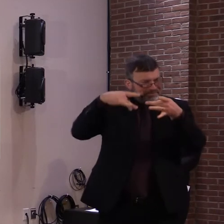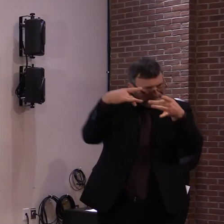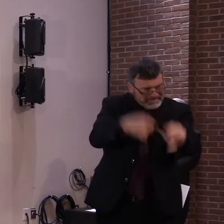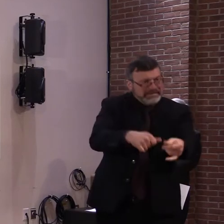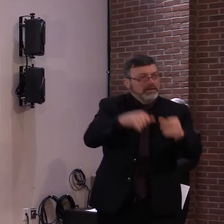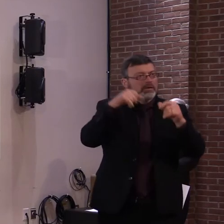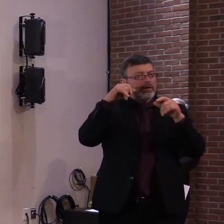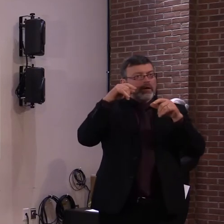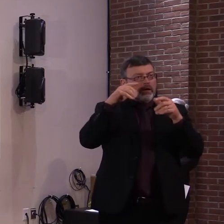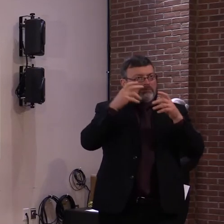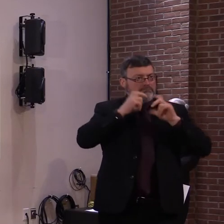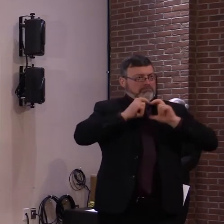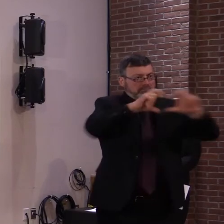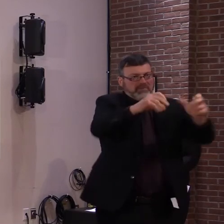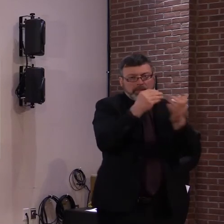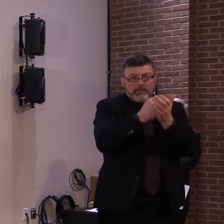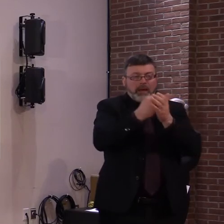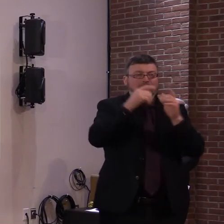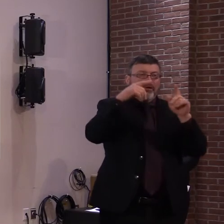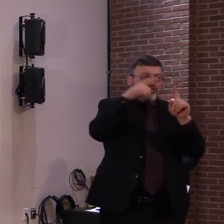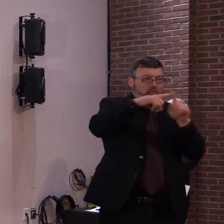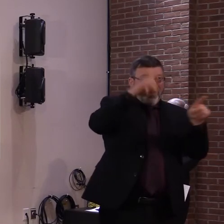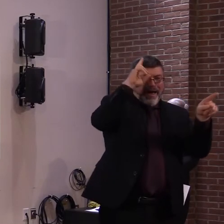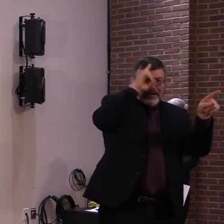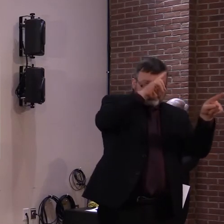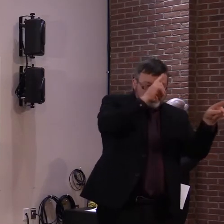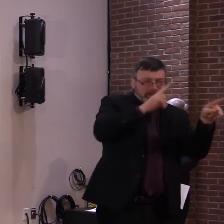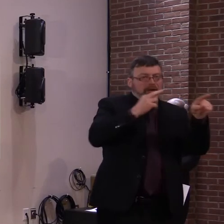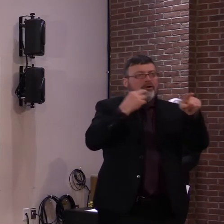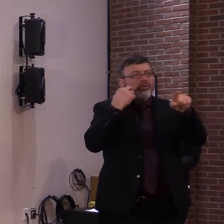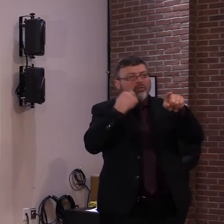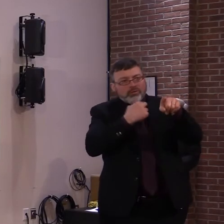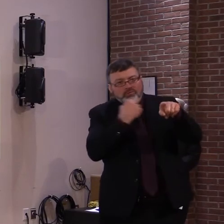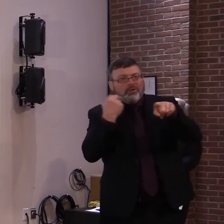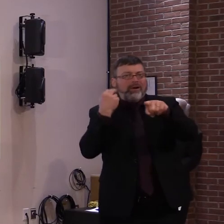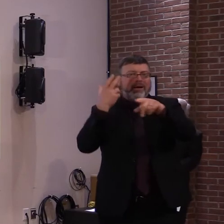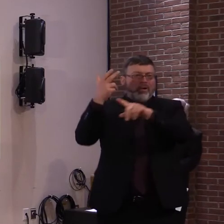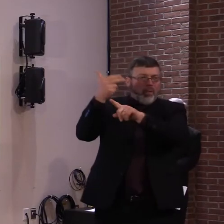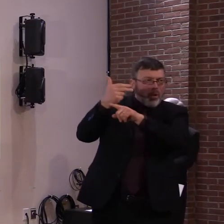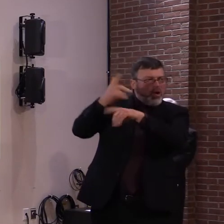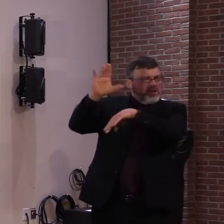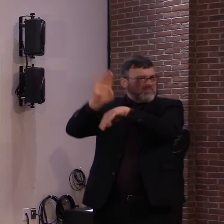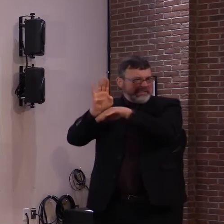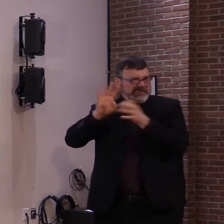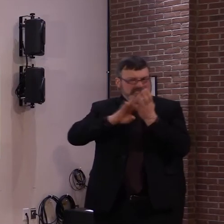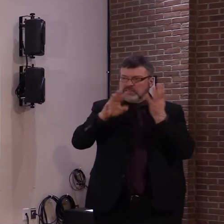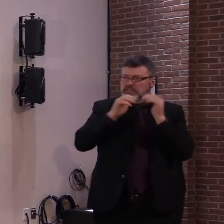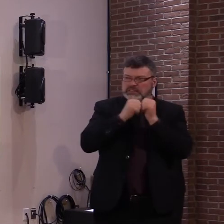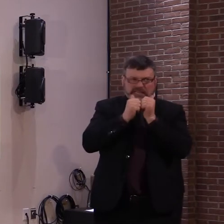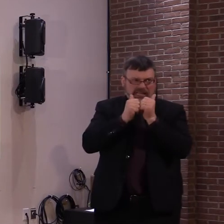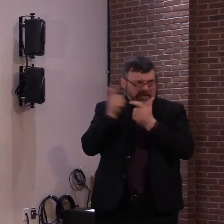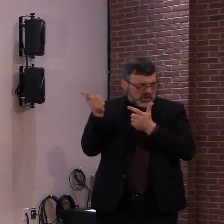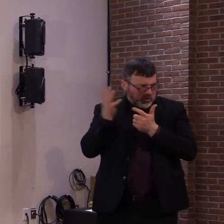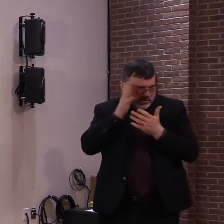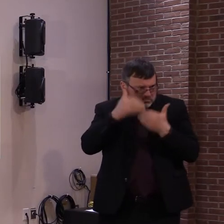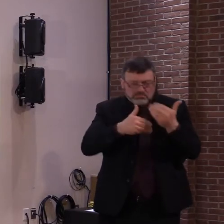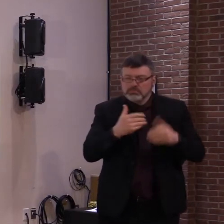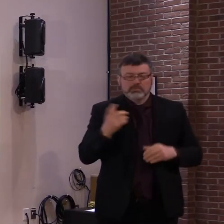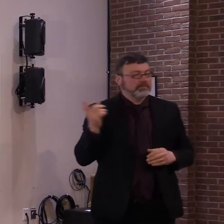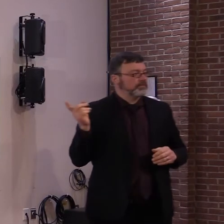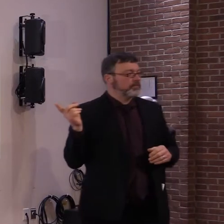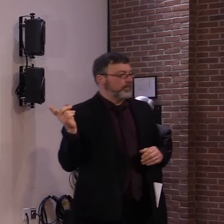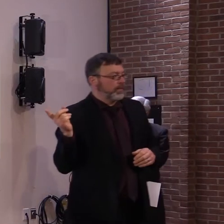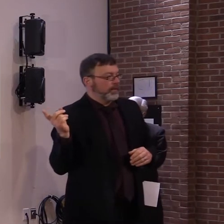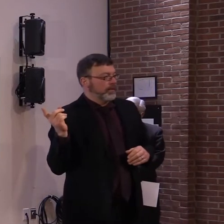can make, uh, through that economic package. Uh, most of that money for, uh, businesses will be through the PPP. Uh,